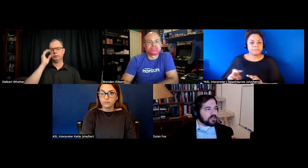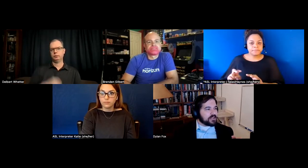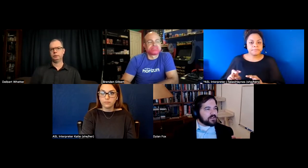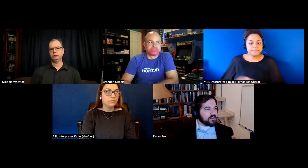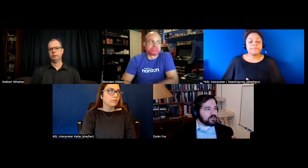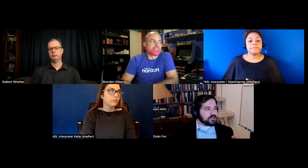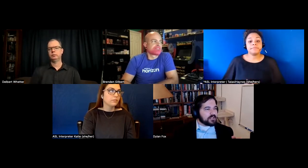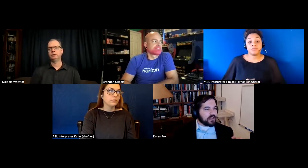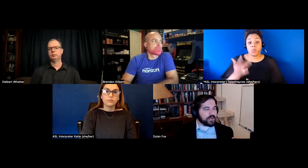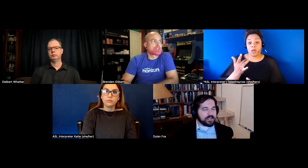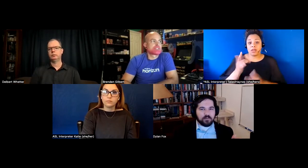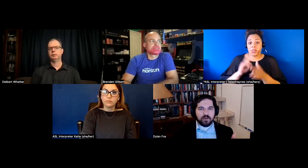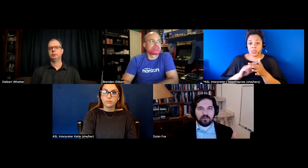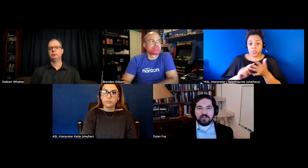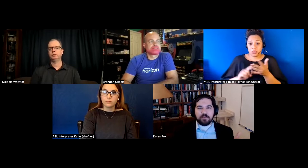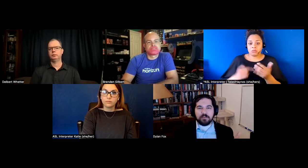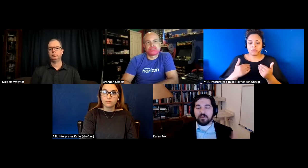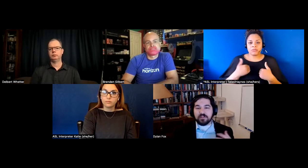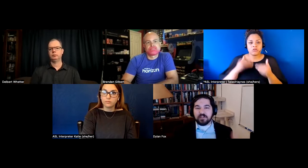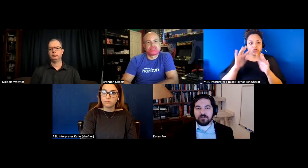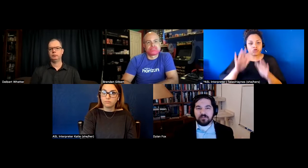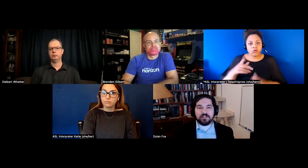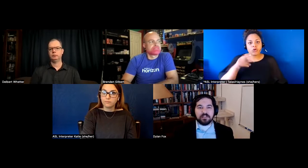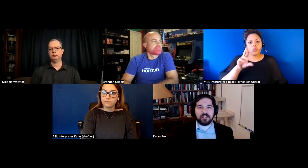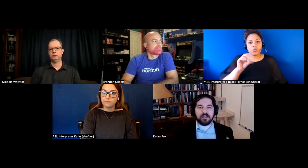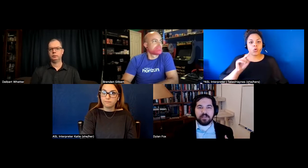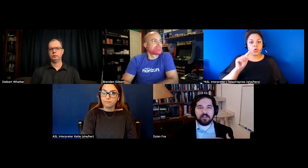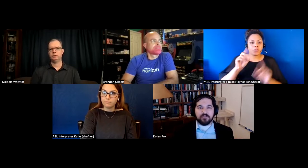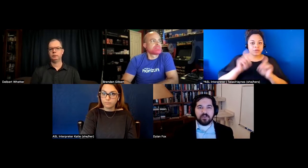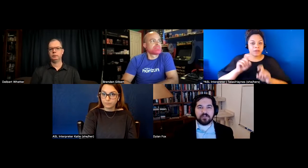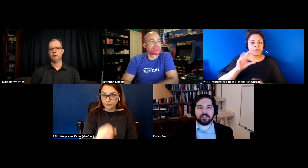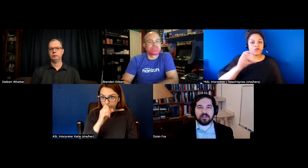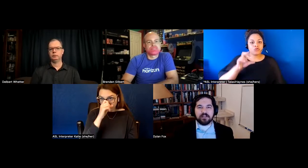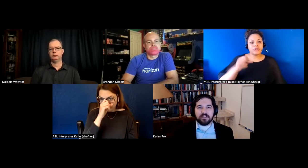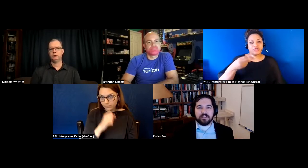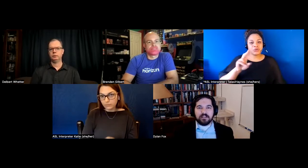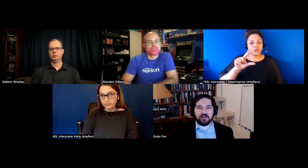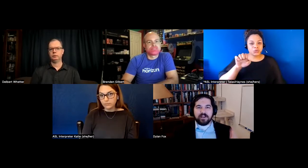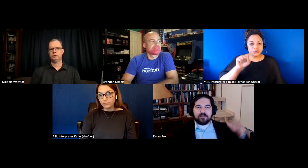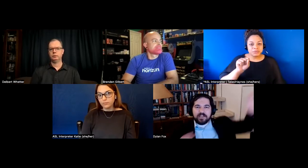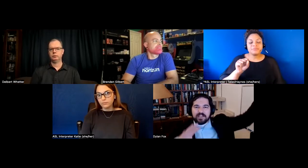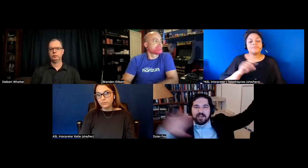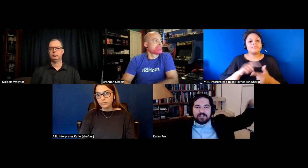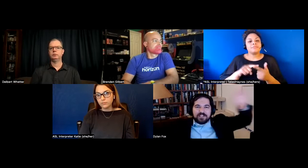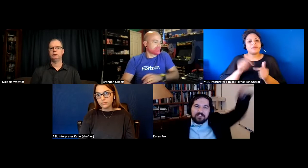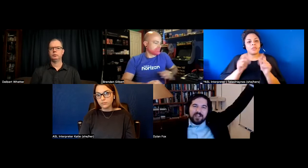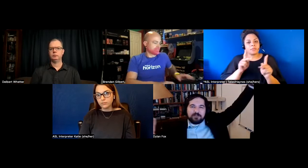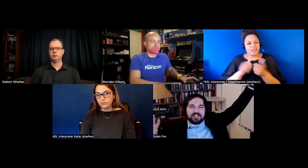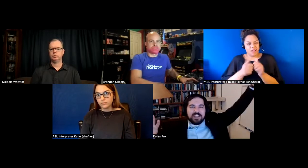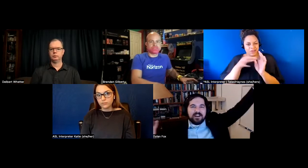those uh we had some great prototyping by chris hughes um and other folks on you know how do you get captions here and captions there and